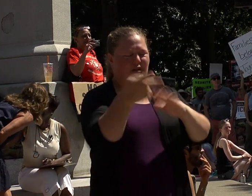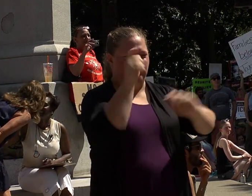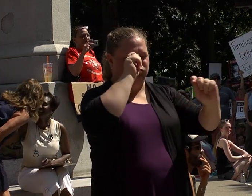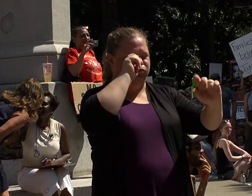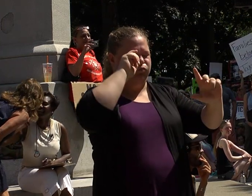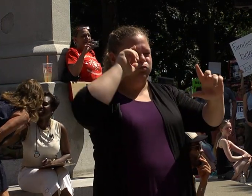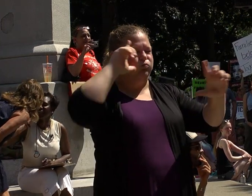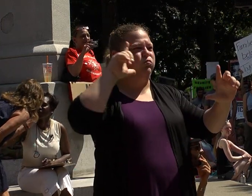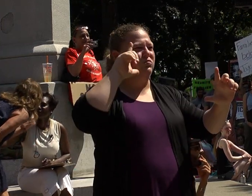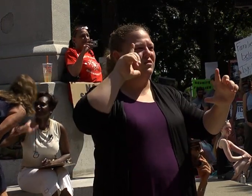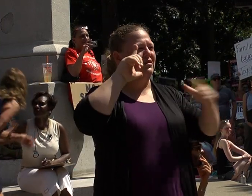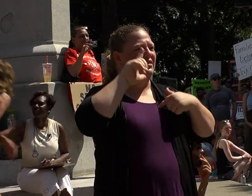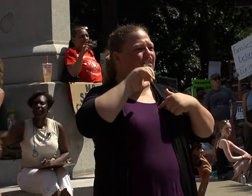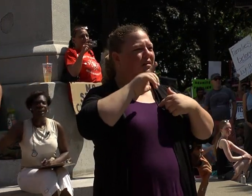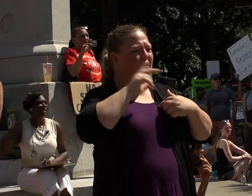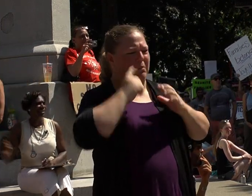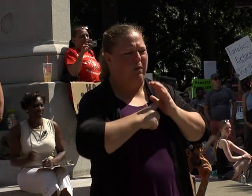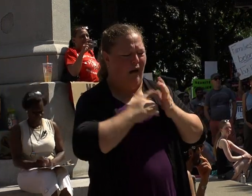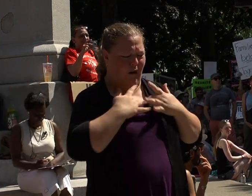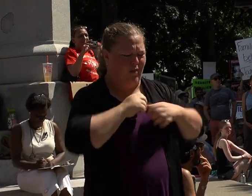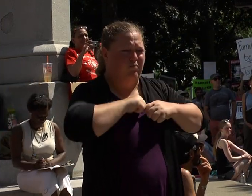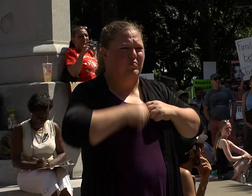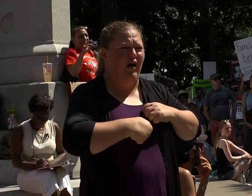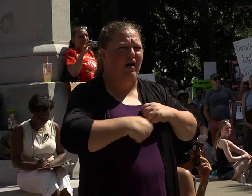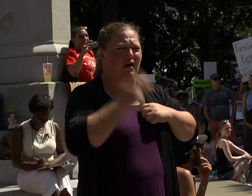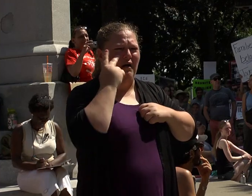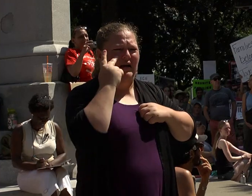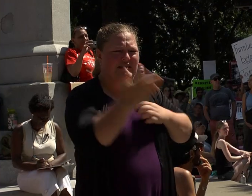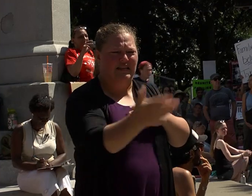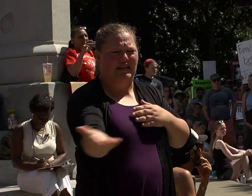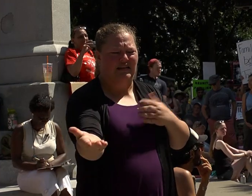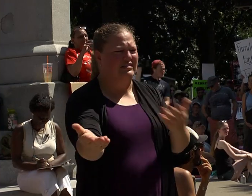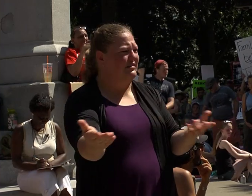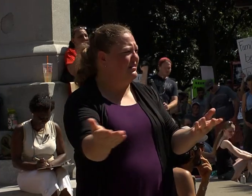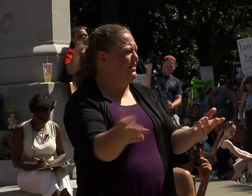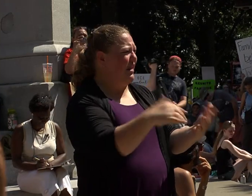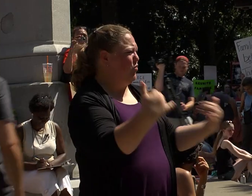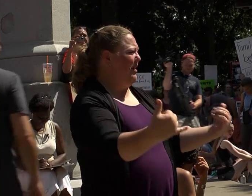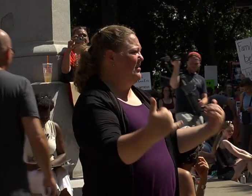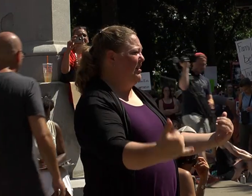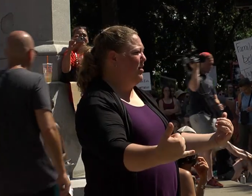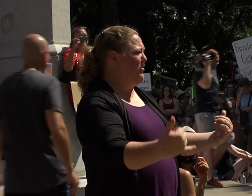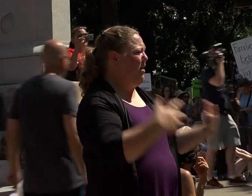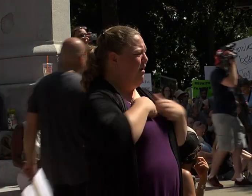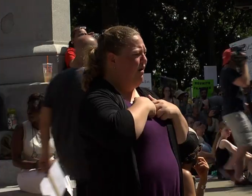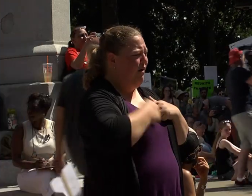is the heart that breaks when we witness what we are witnessing in this country.